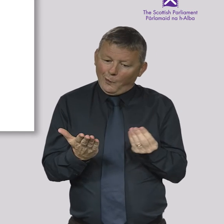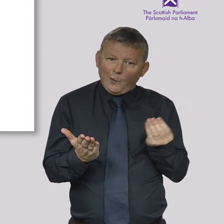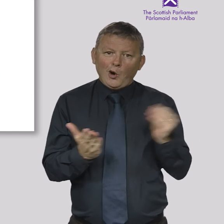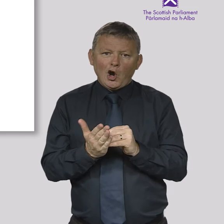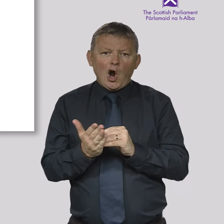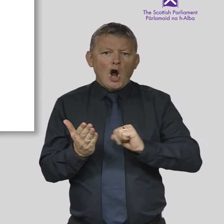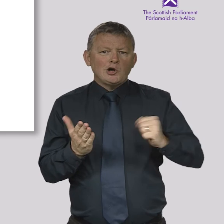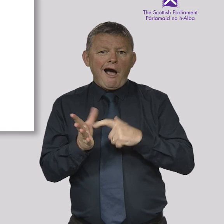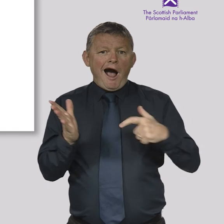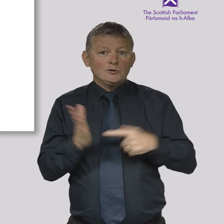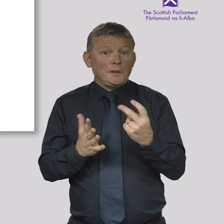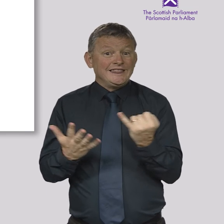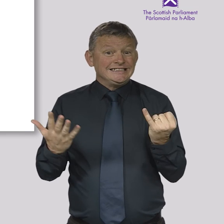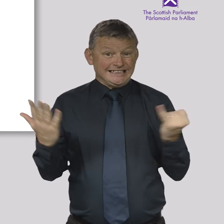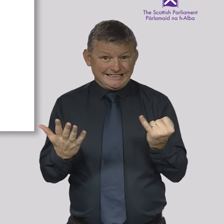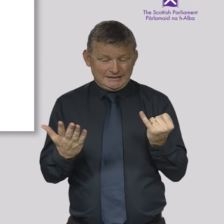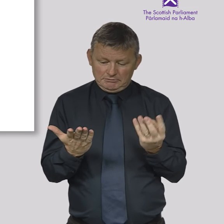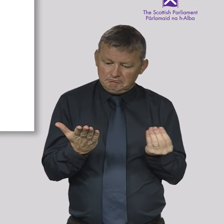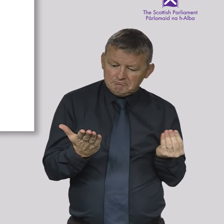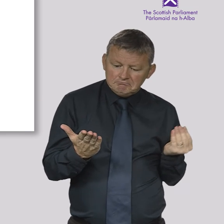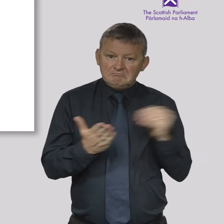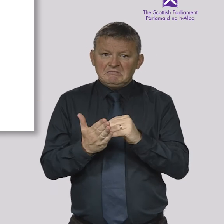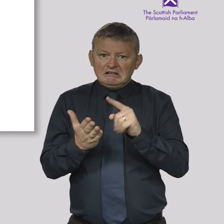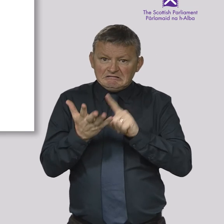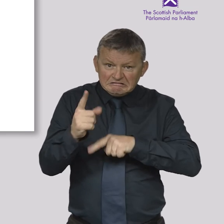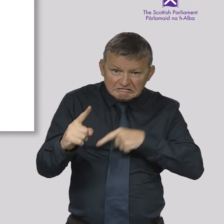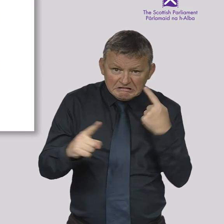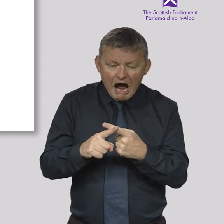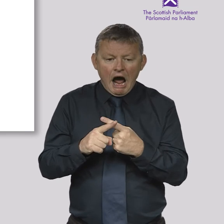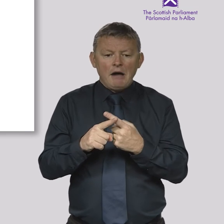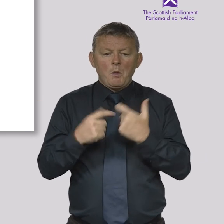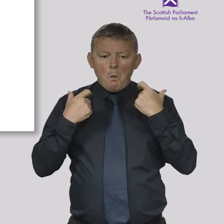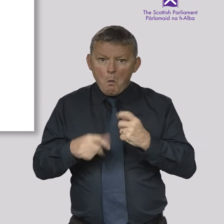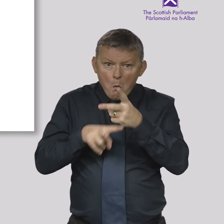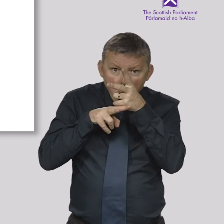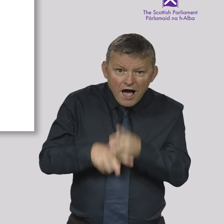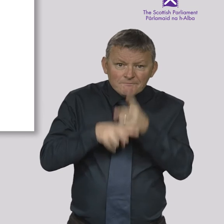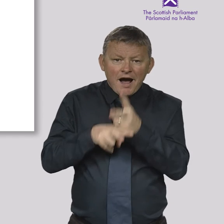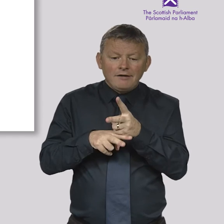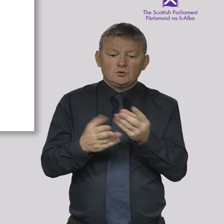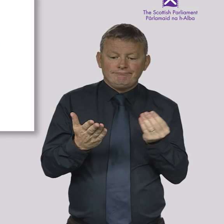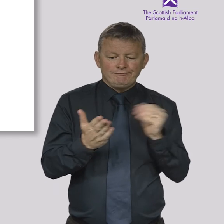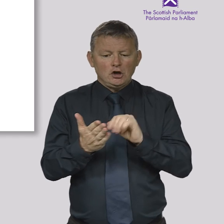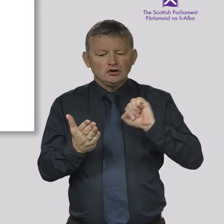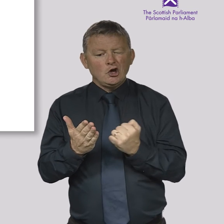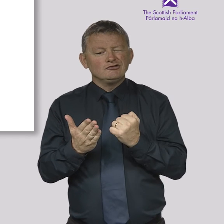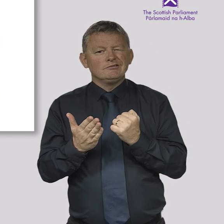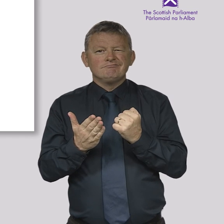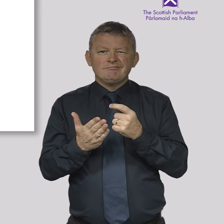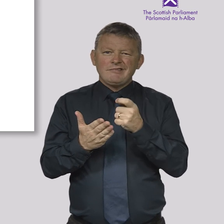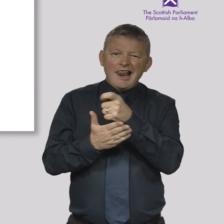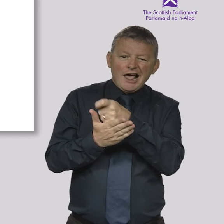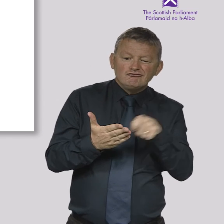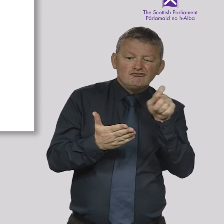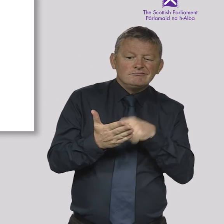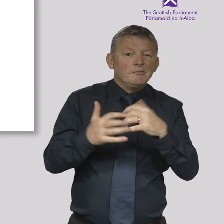the Scottish Parliament through the Scotland Act 2016 in areas such as taxation, welfare and elections to